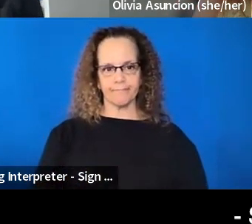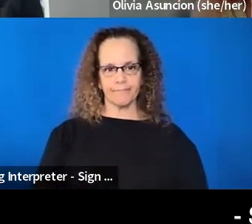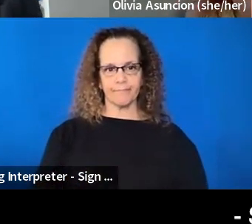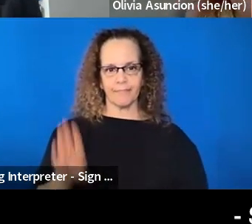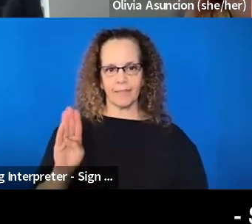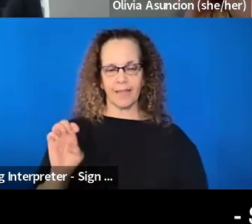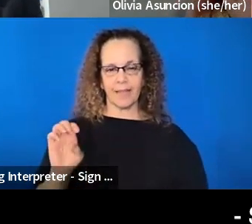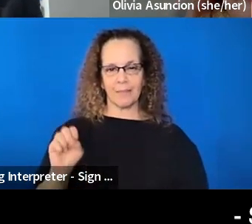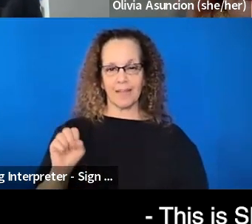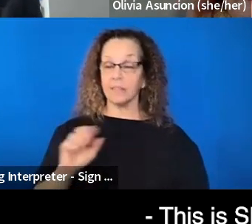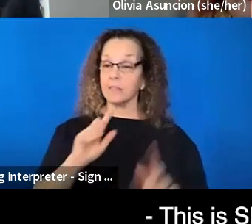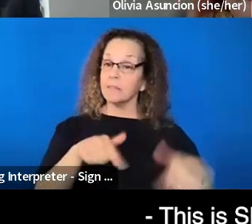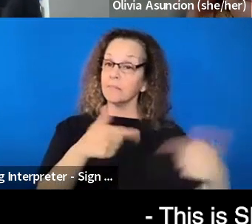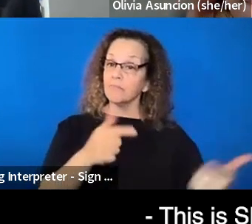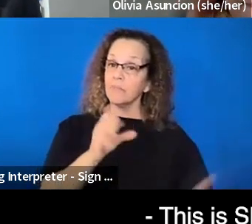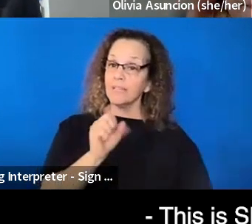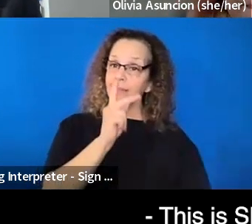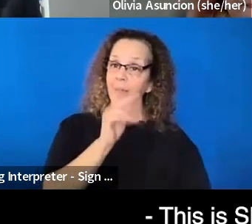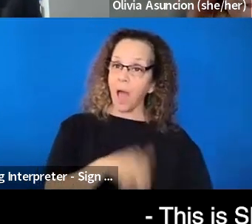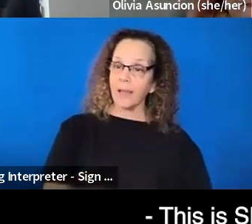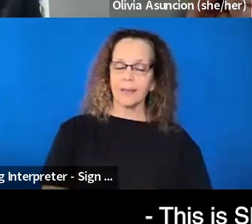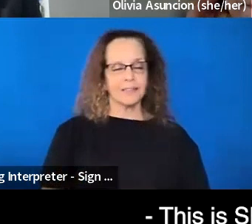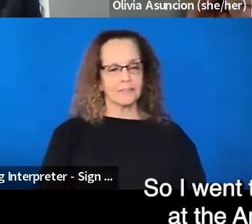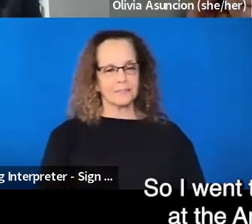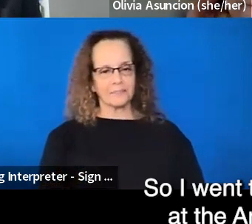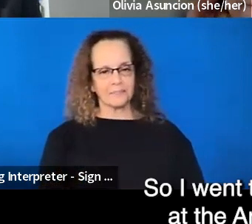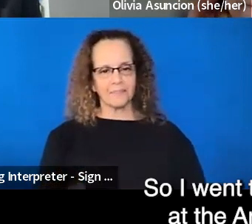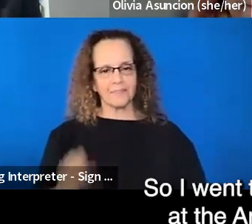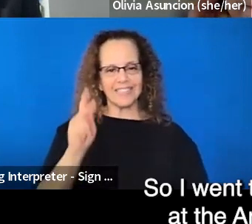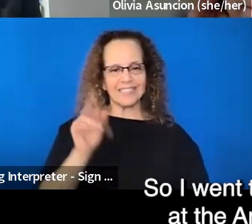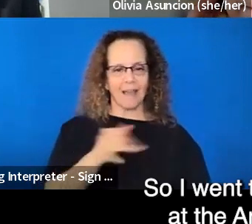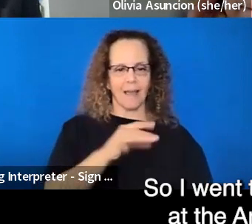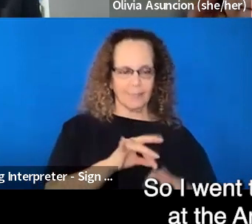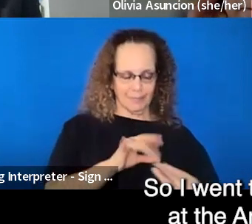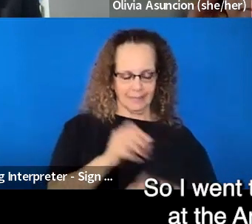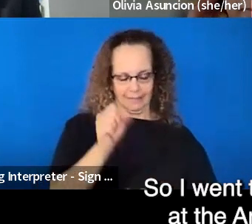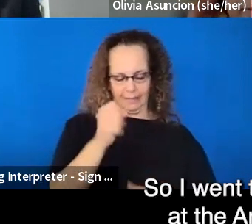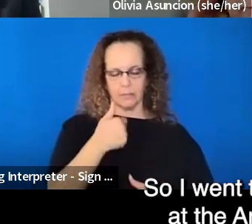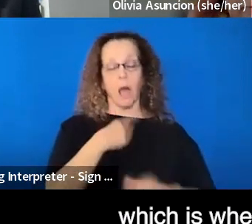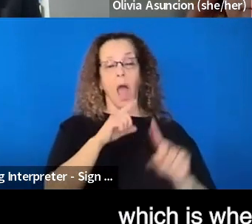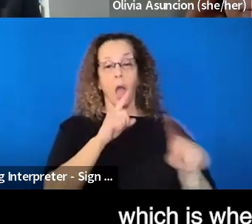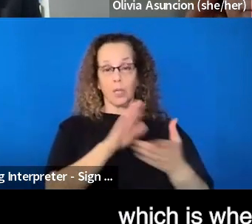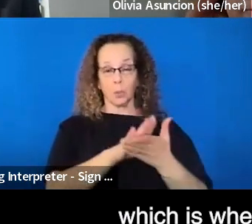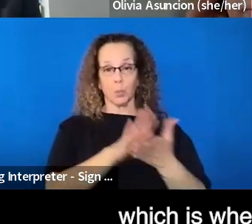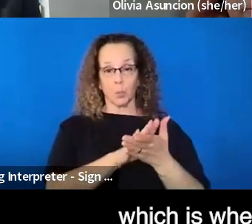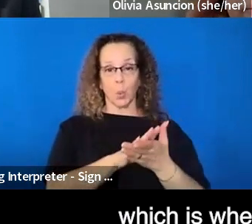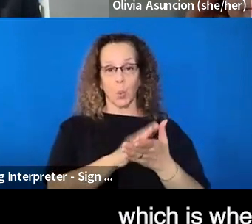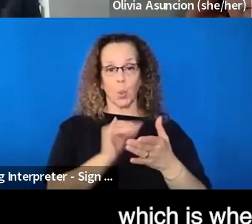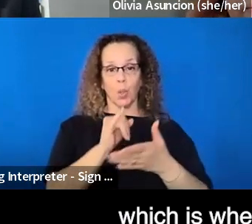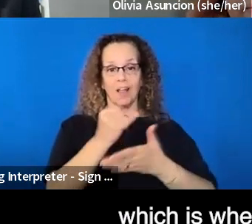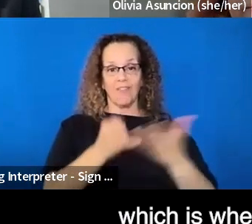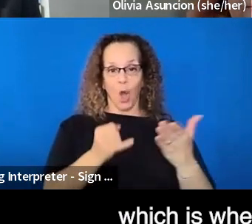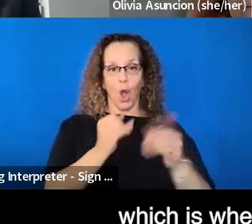Sorry. This is Skye speaking. Um, so I went to the School of the Art Institute, which is where Bess